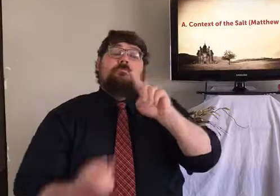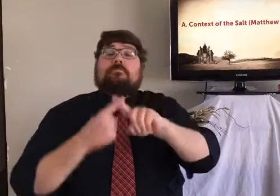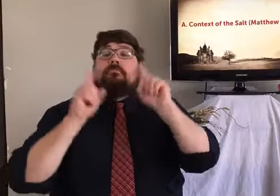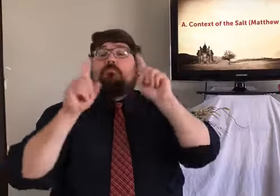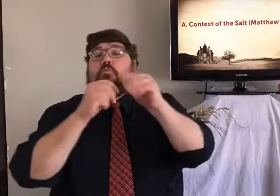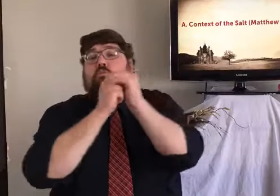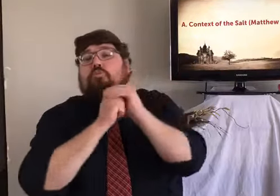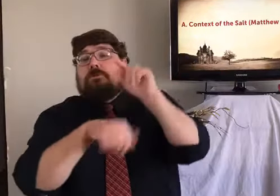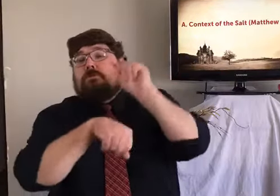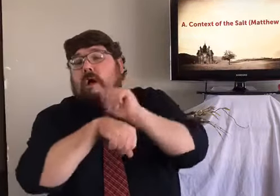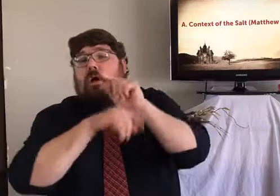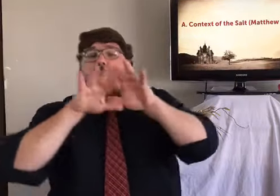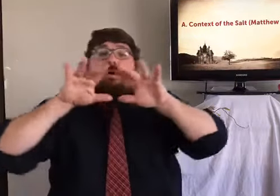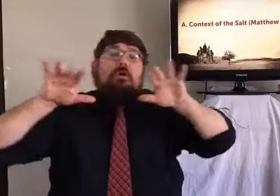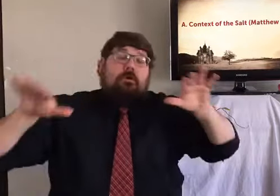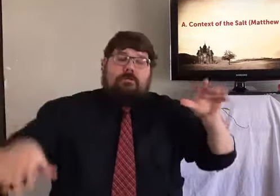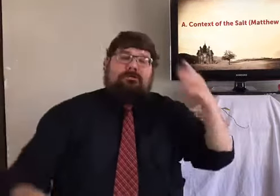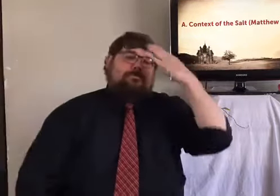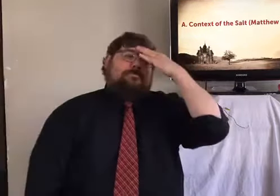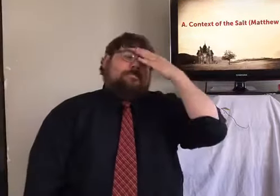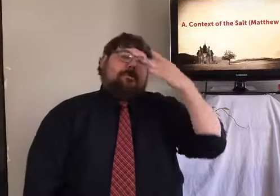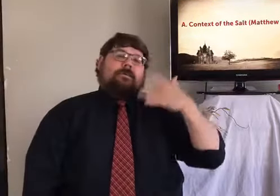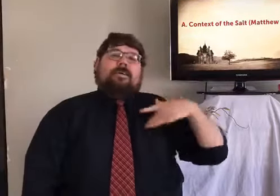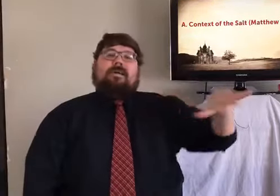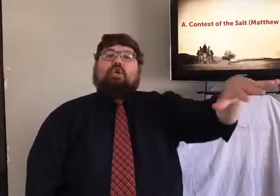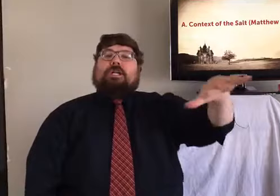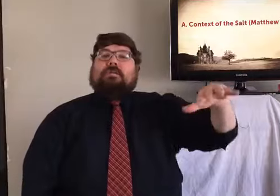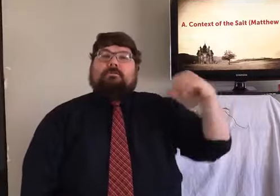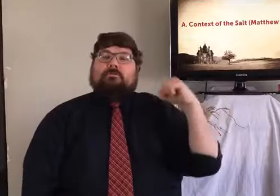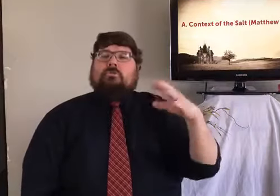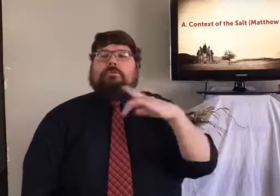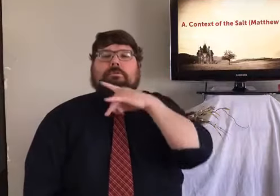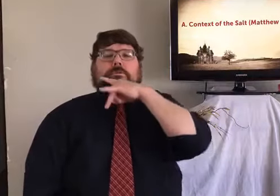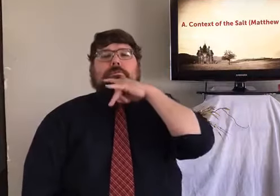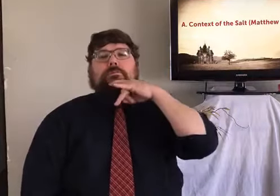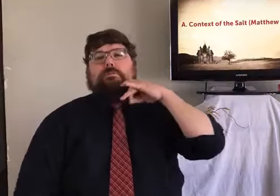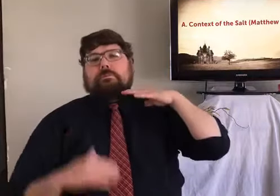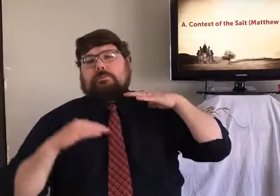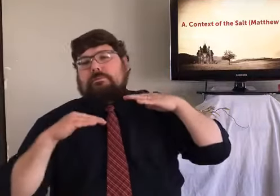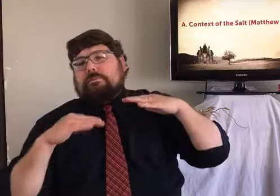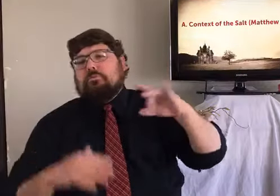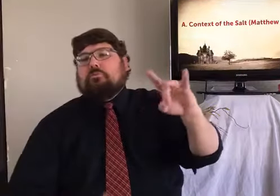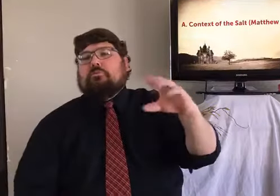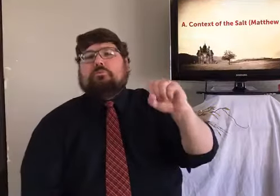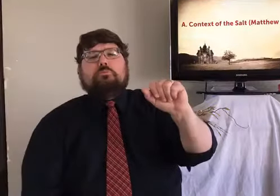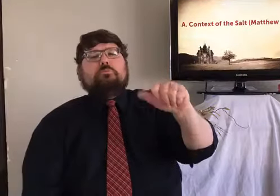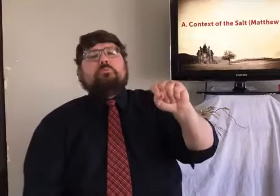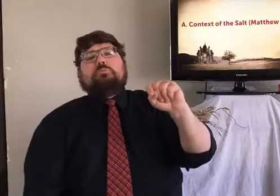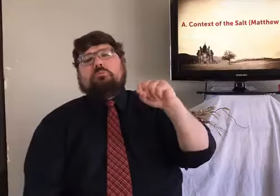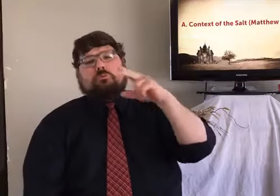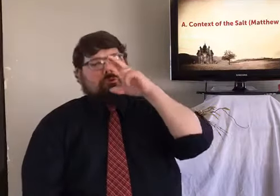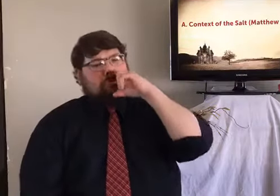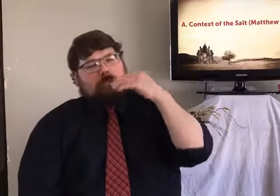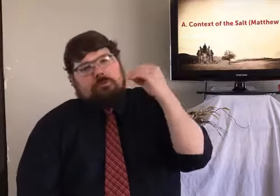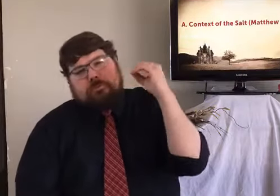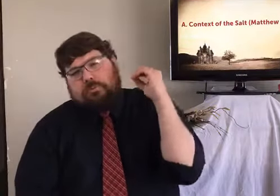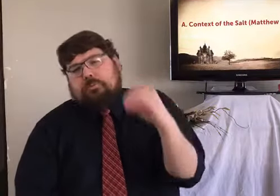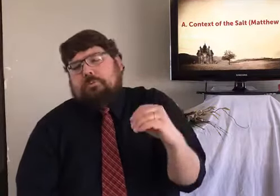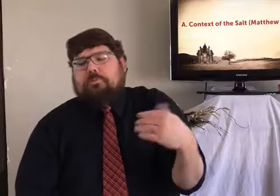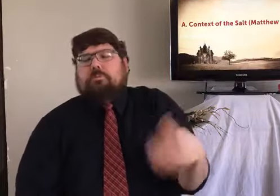you've ever been to Jerusalem, you would be able to know that area is quite dry. It's a